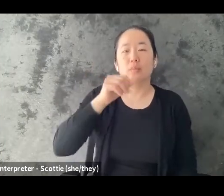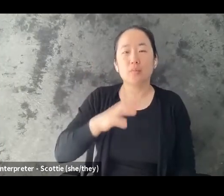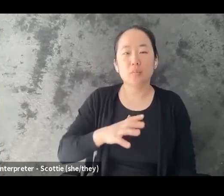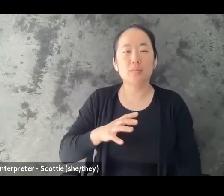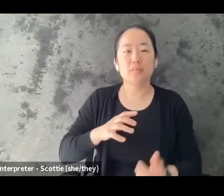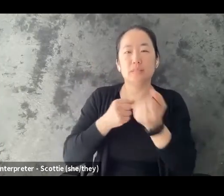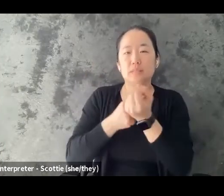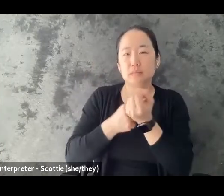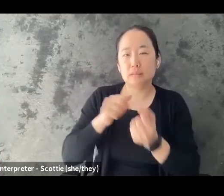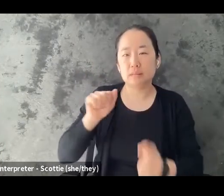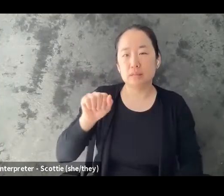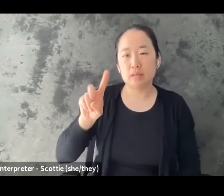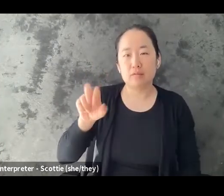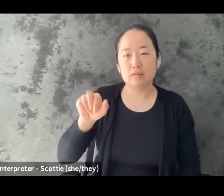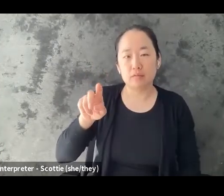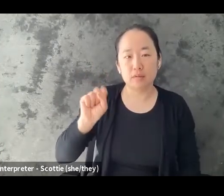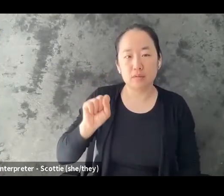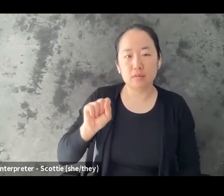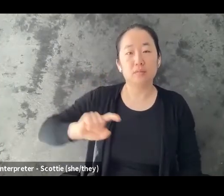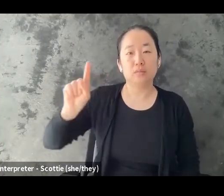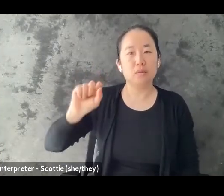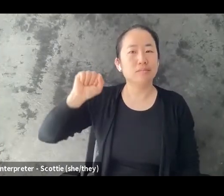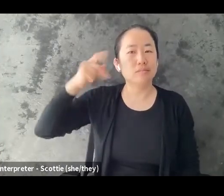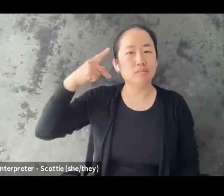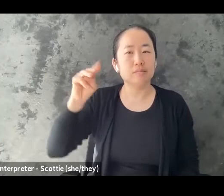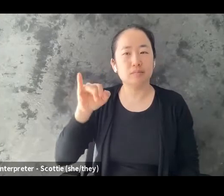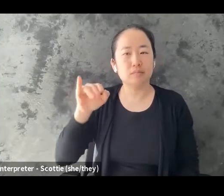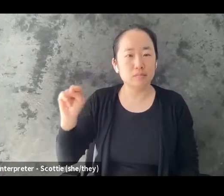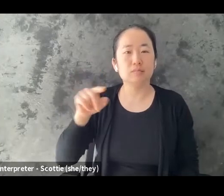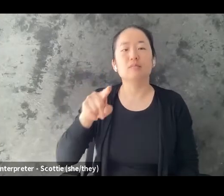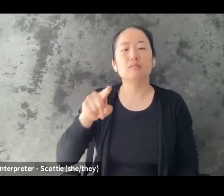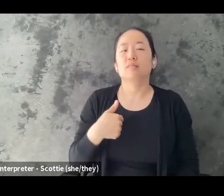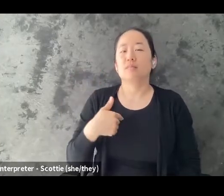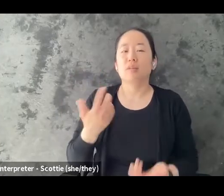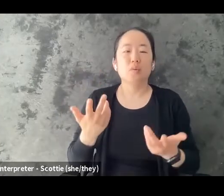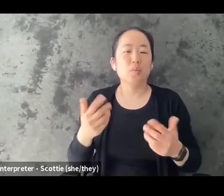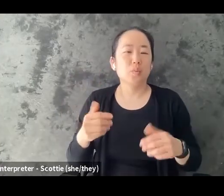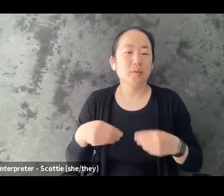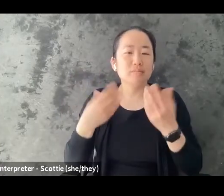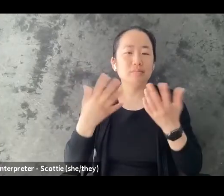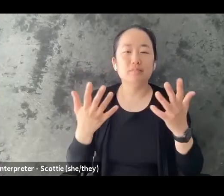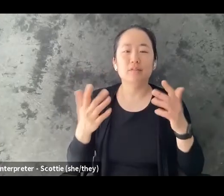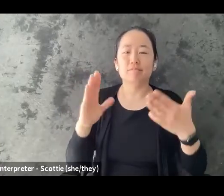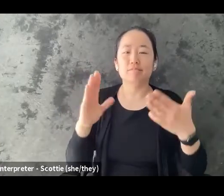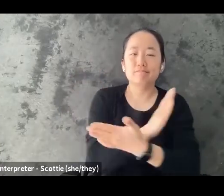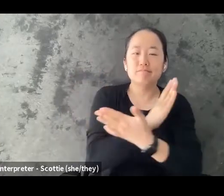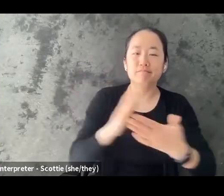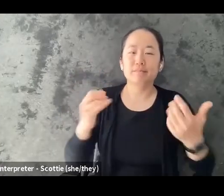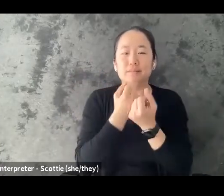offer a continuum of safety through our prevention programming, emergency shelter, and aftercare housing support